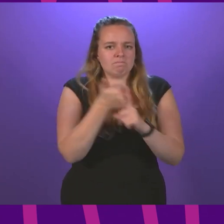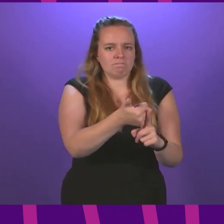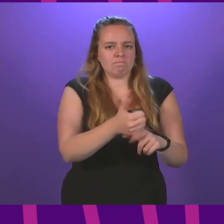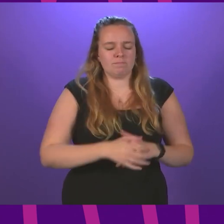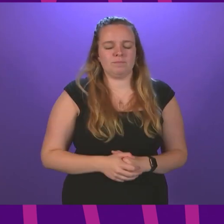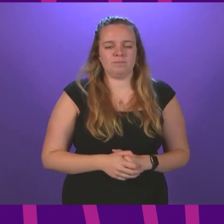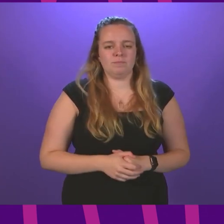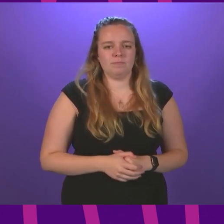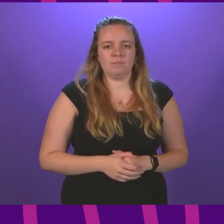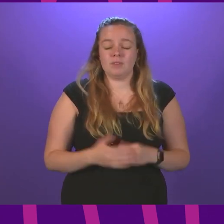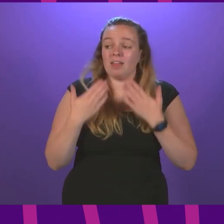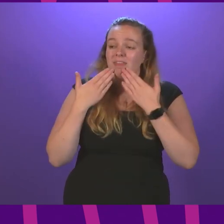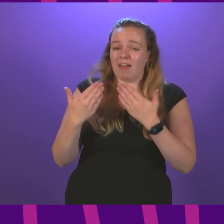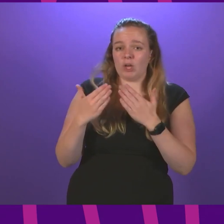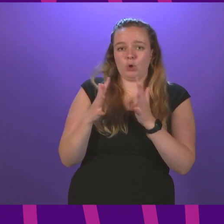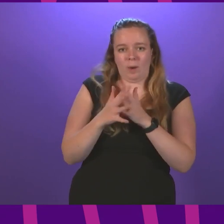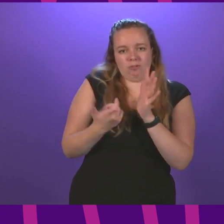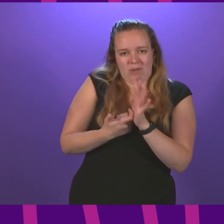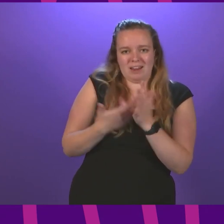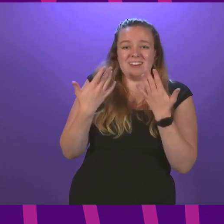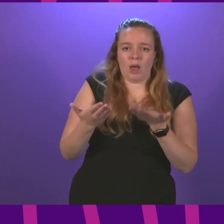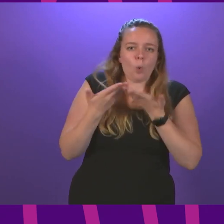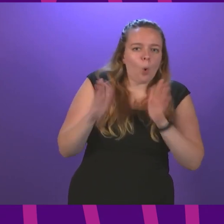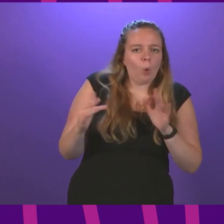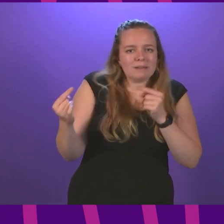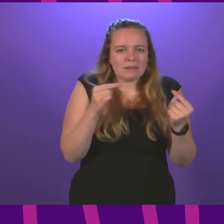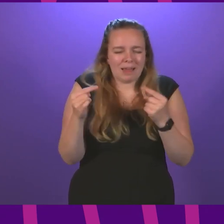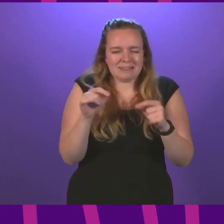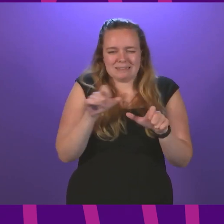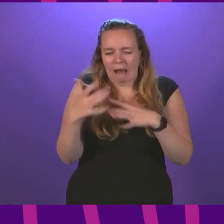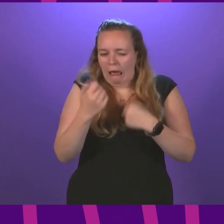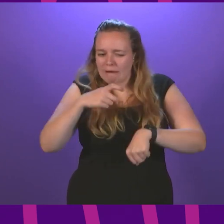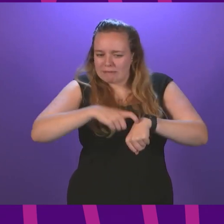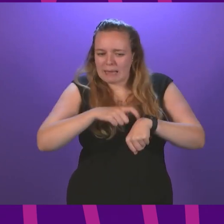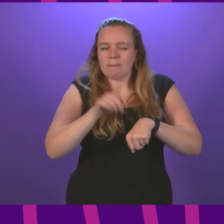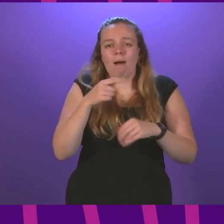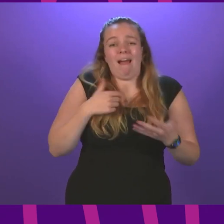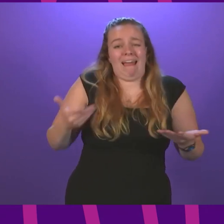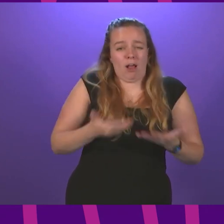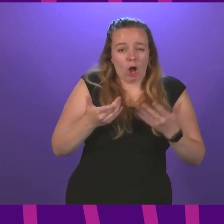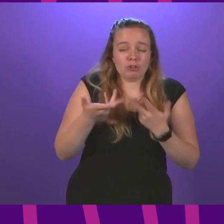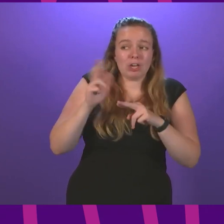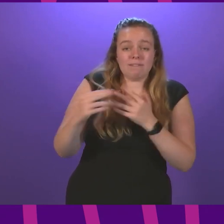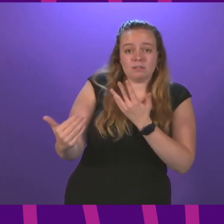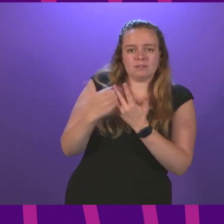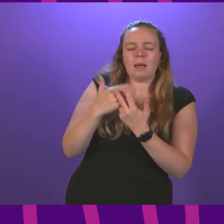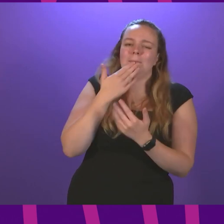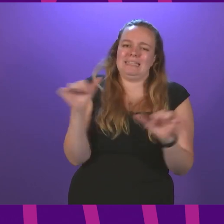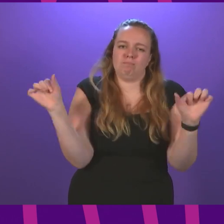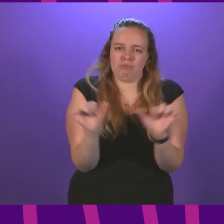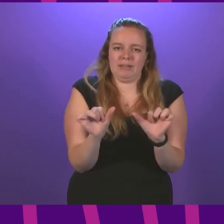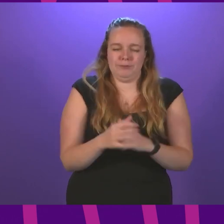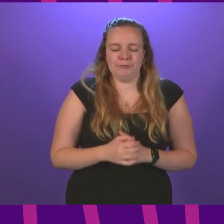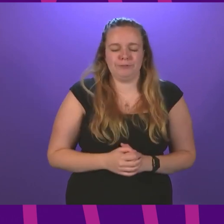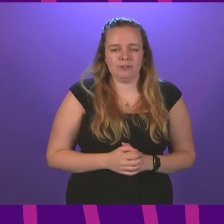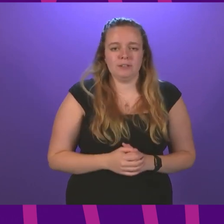Thank you very much. Mr Rennie, we now move to the open debate. We've still got a little time in hand, but I would encourage anybody making an intervention to do so as briefly as